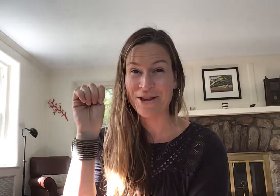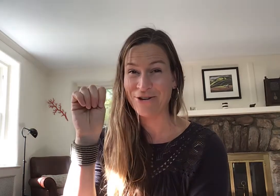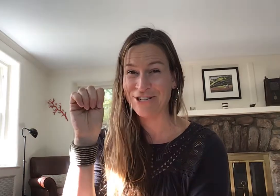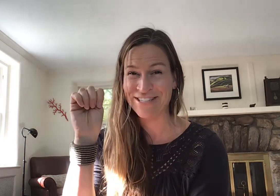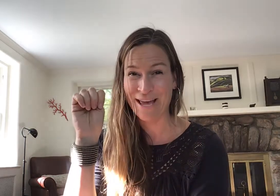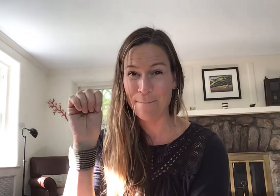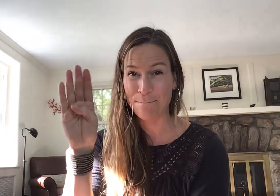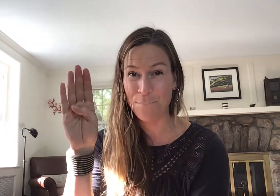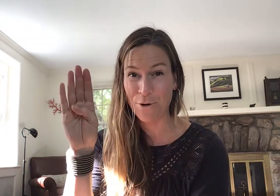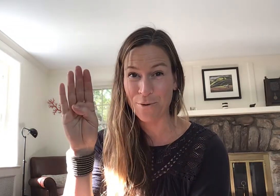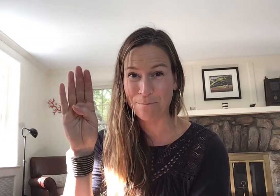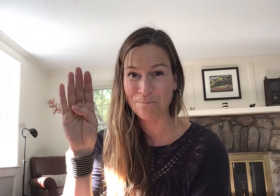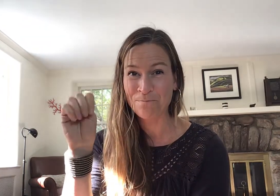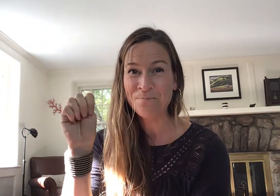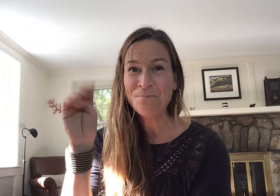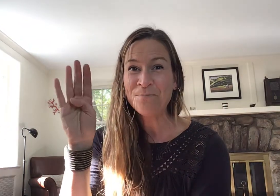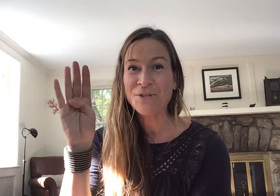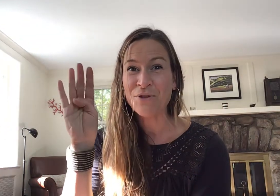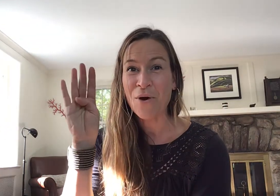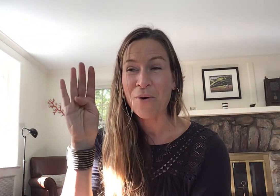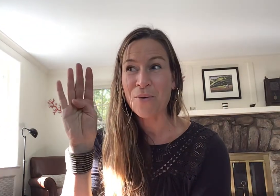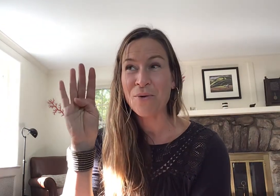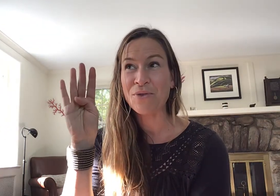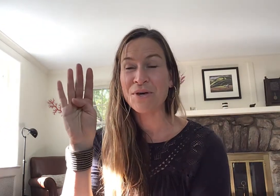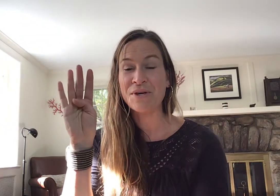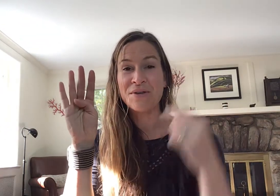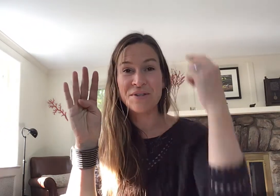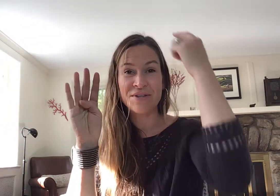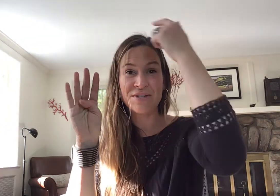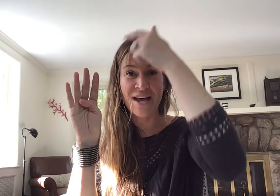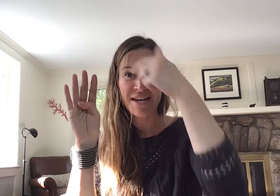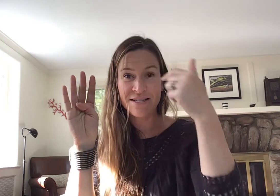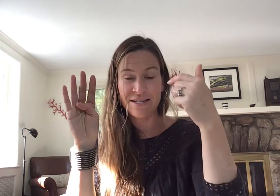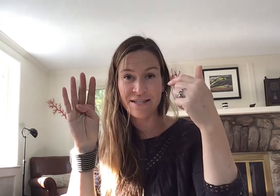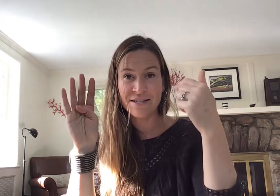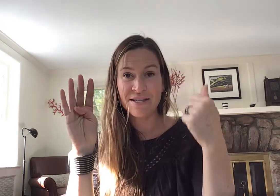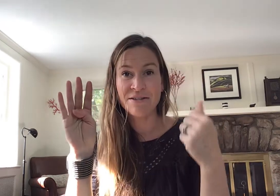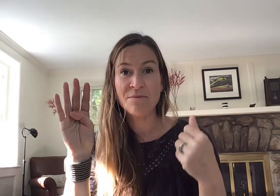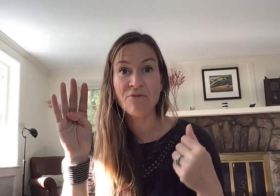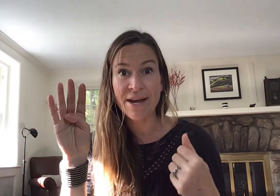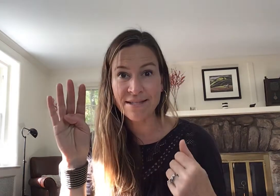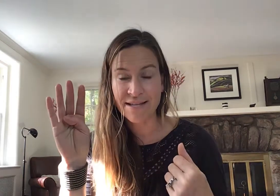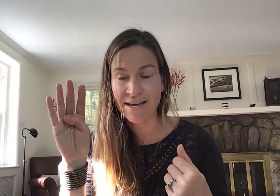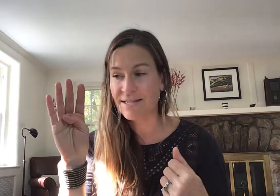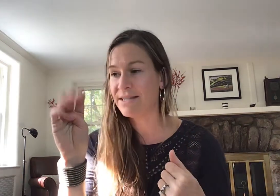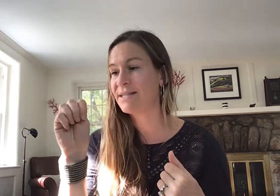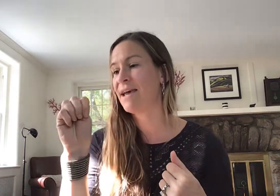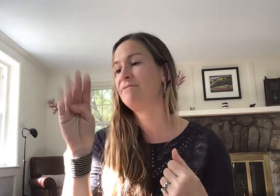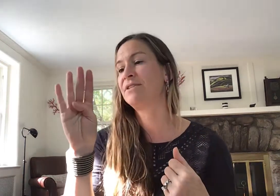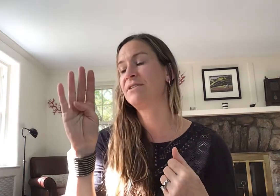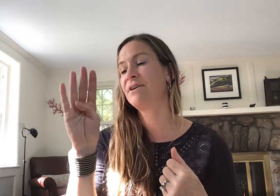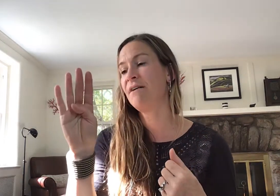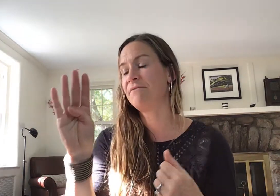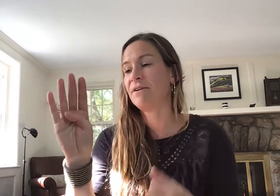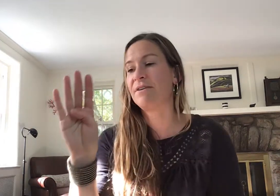you're just like boom so the scientists the the brain scientists have discovered